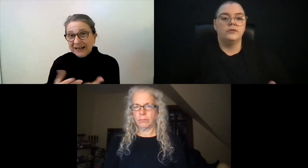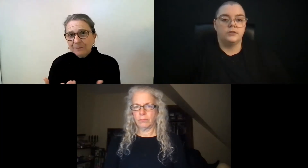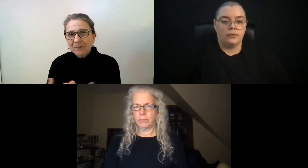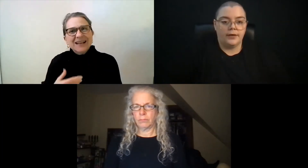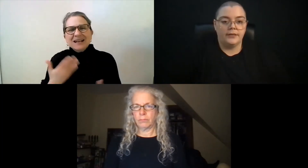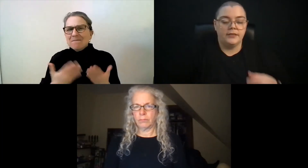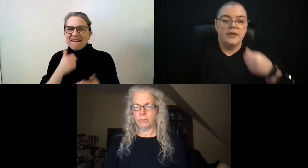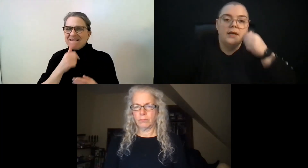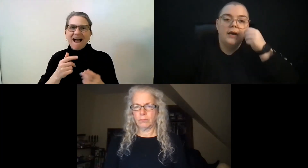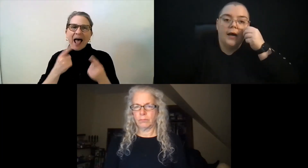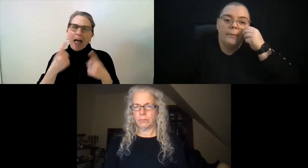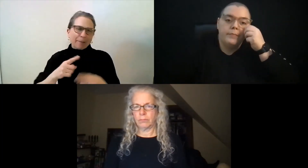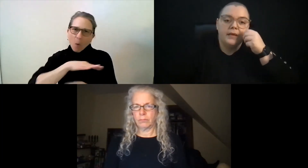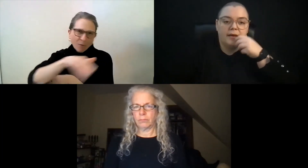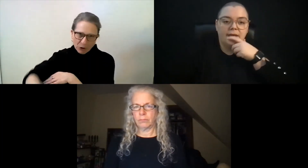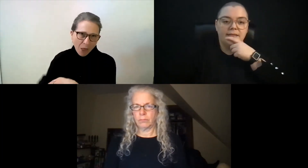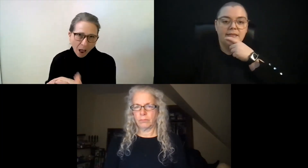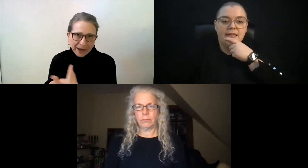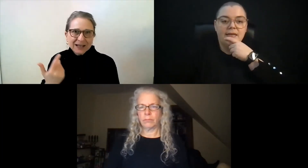their own stories.